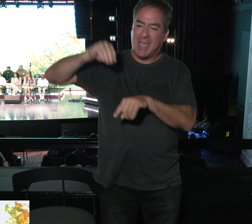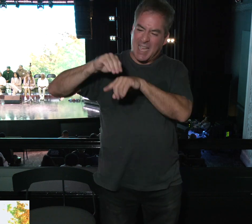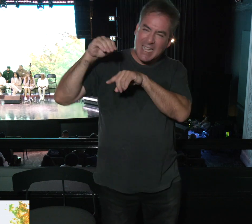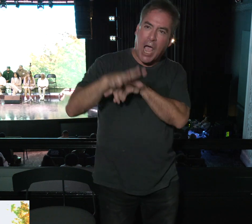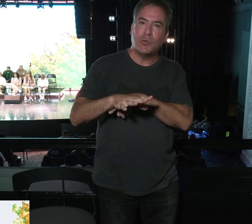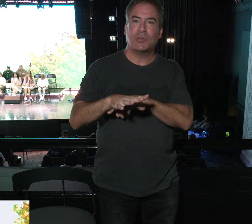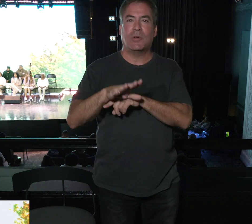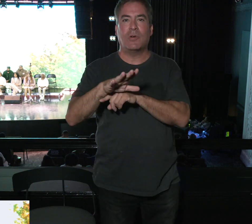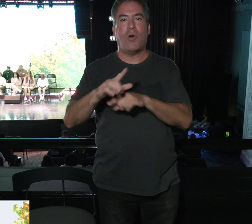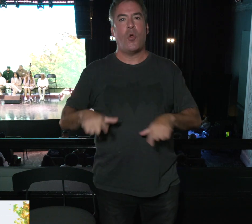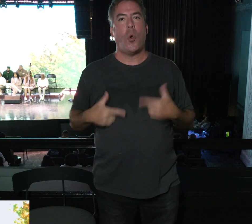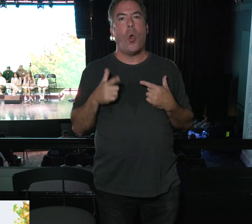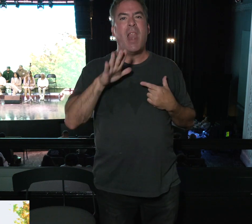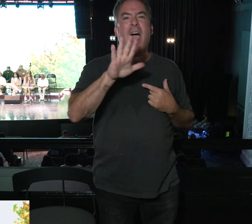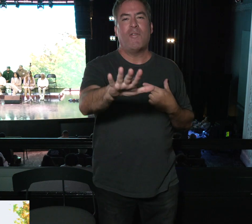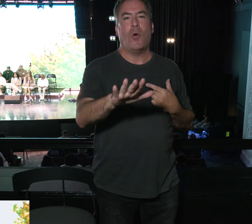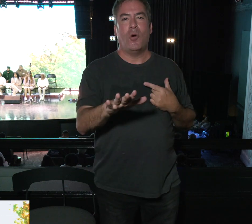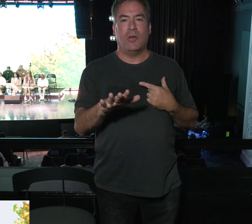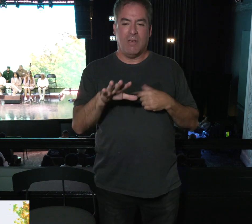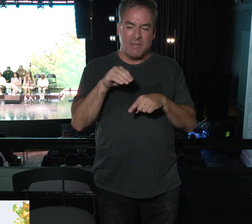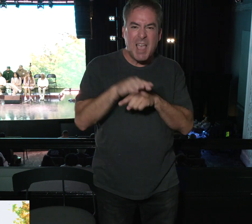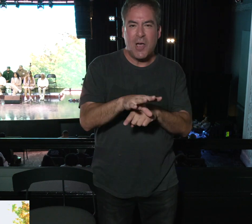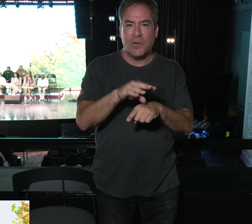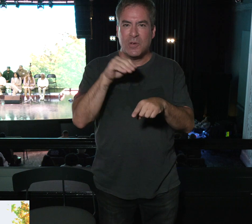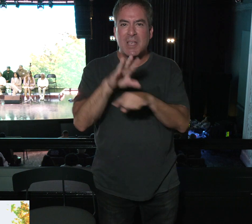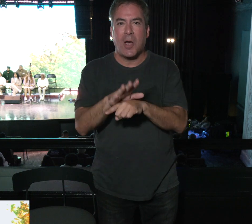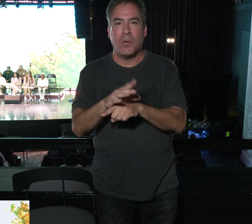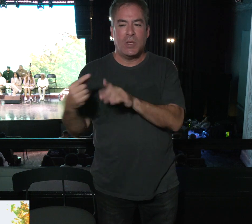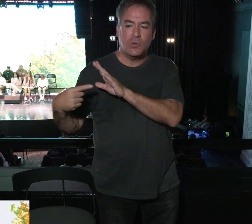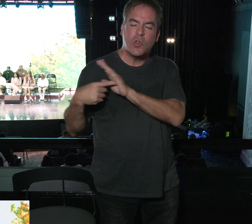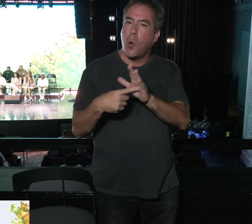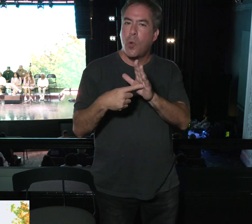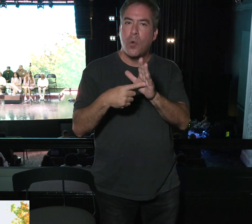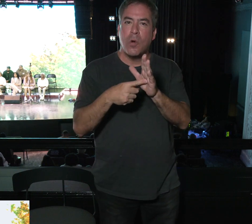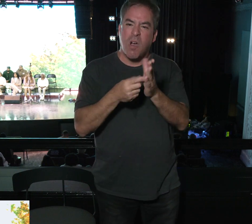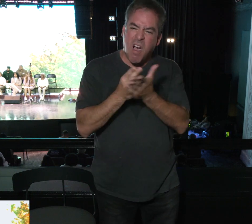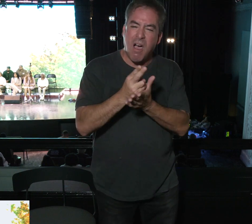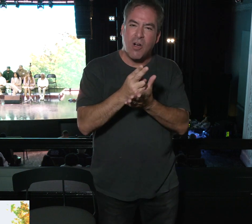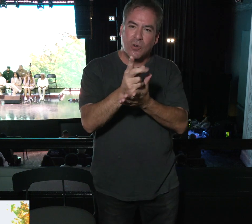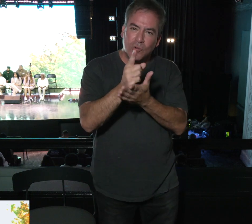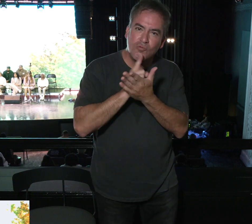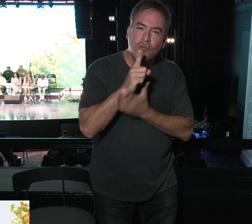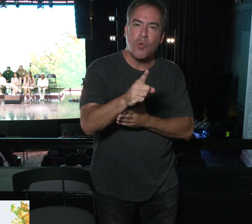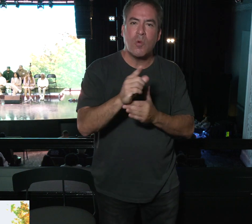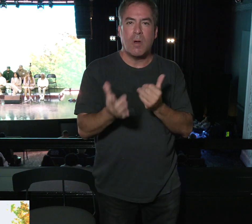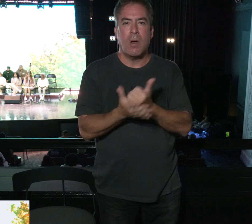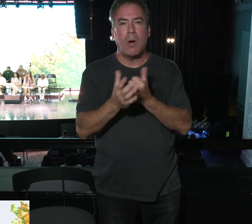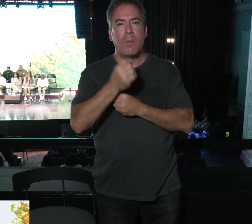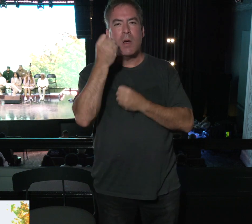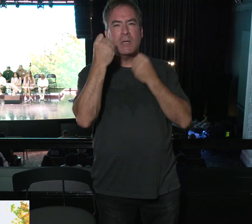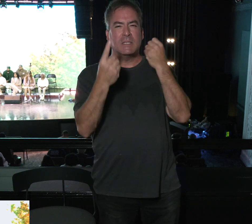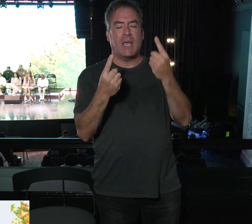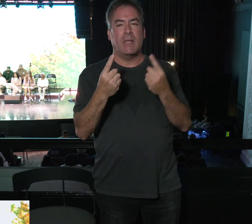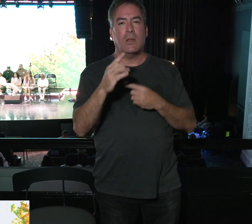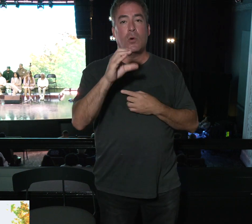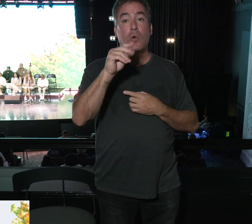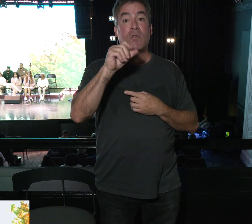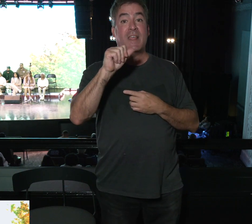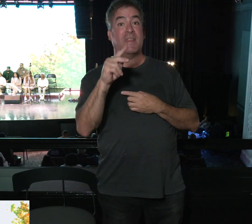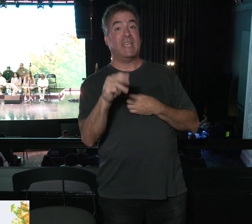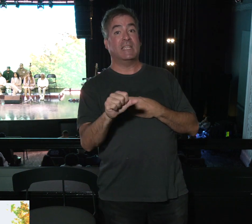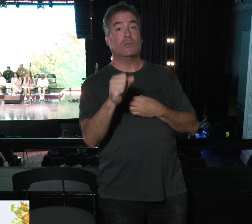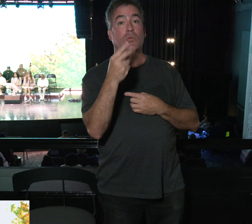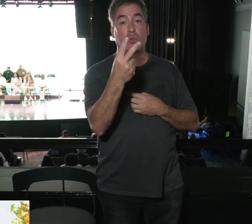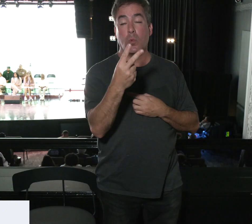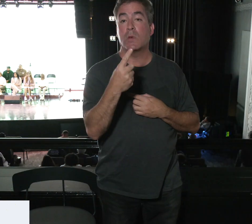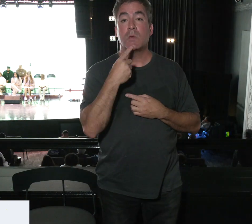guiding us through life. He's the revealer of truth. He helps us to understand. 1 Corinthians 2 says,